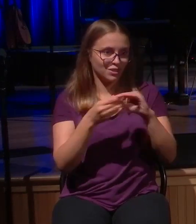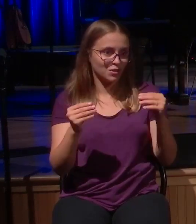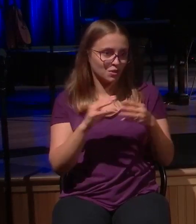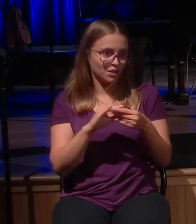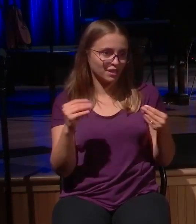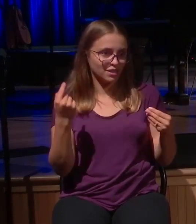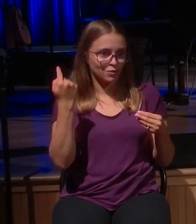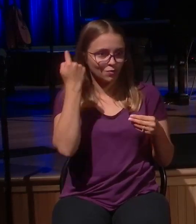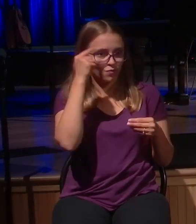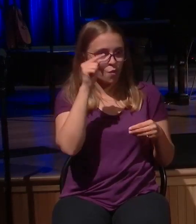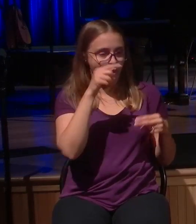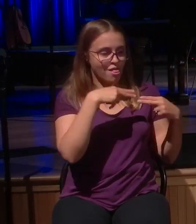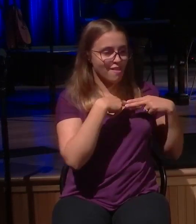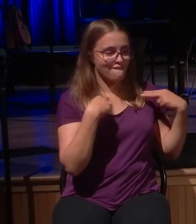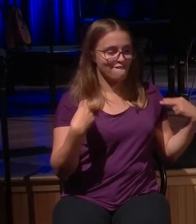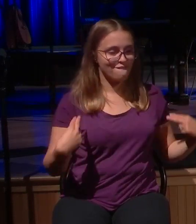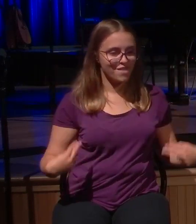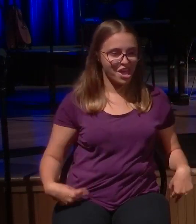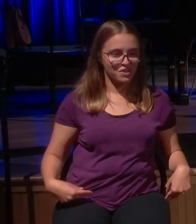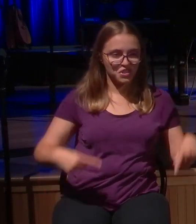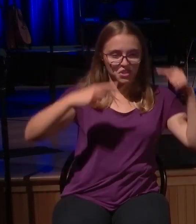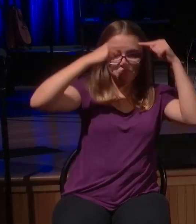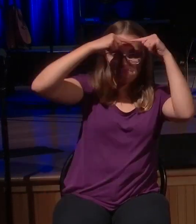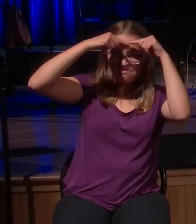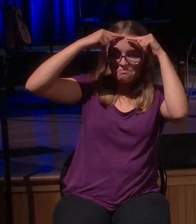Why? Because Jesus receives sinners.